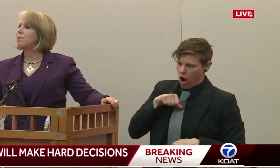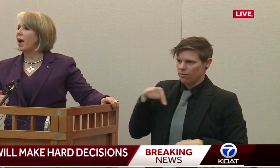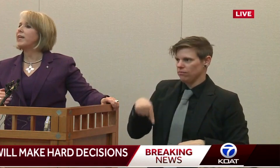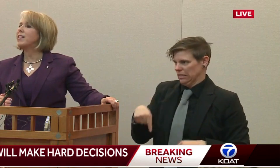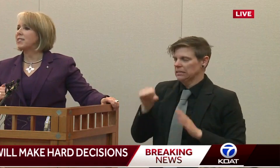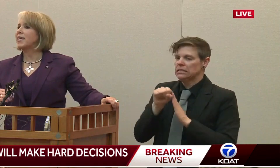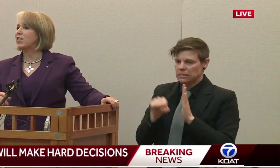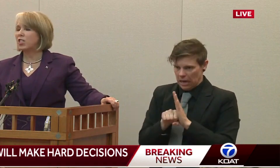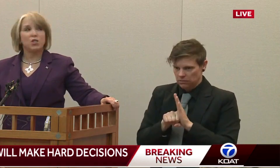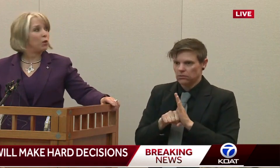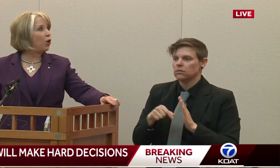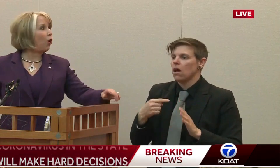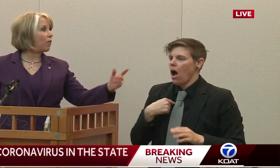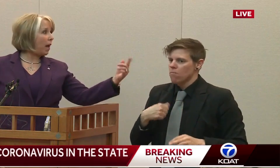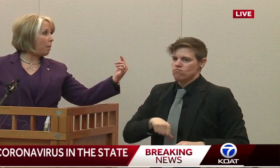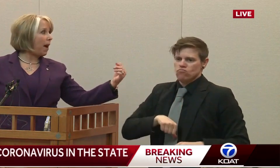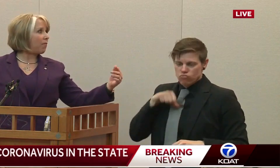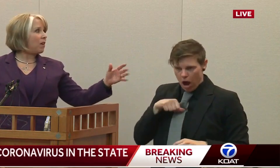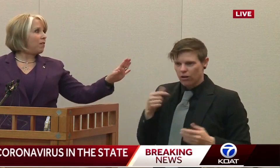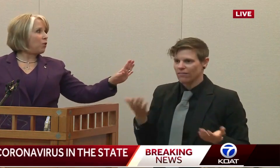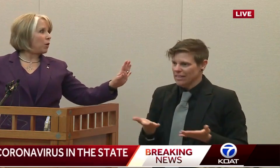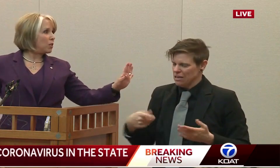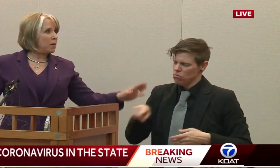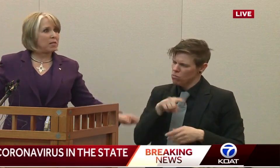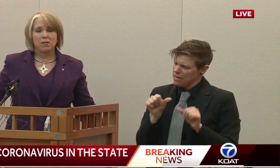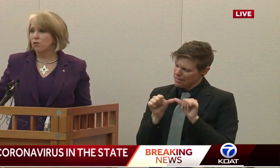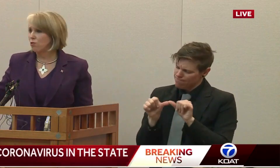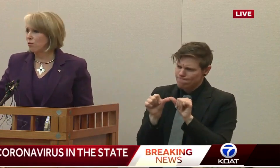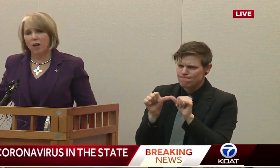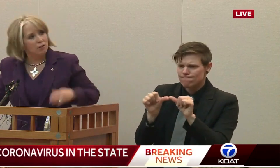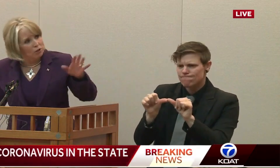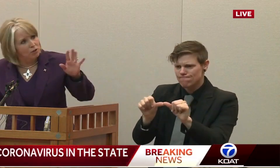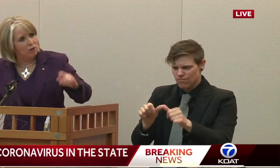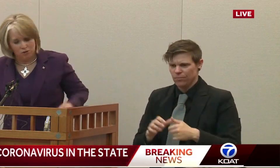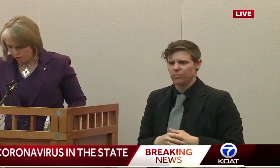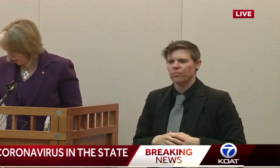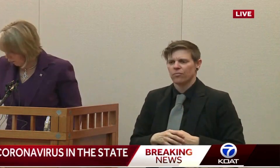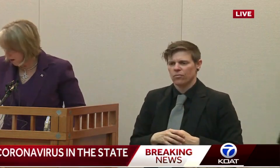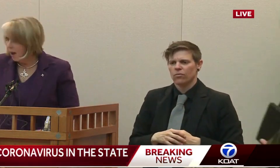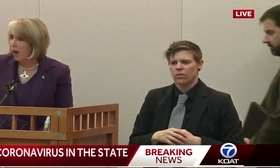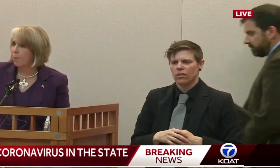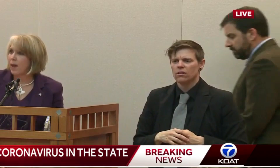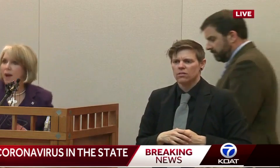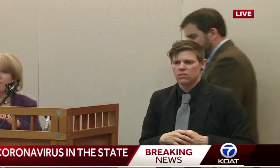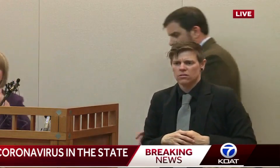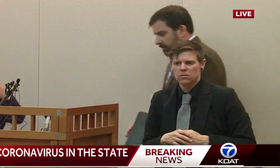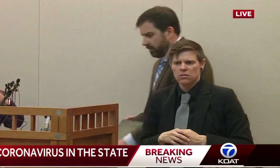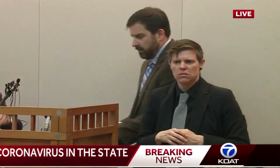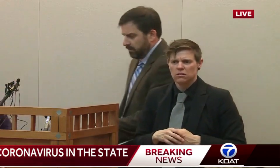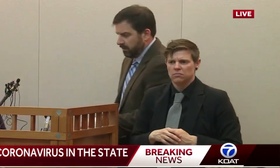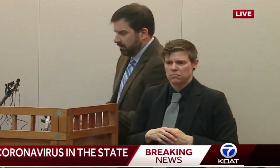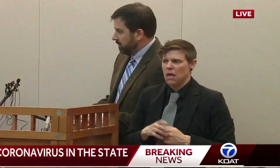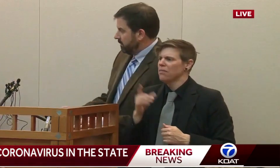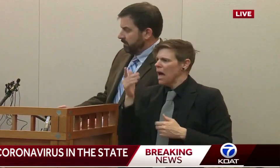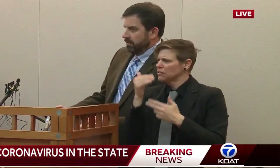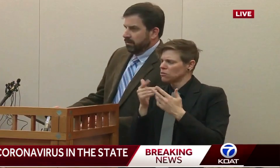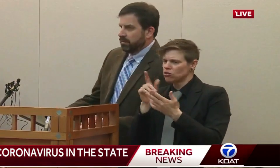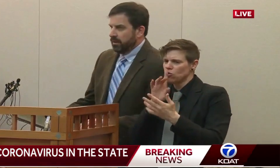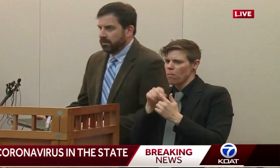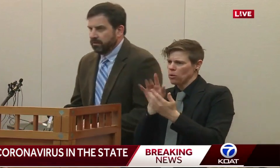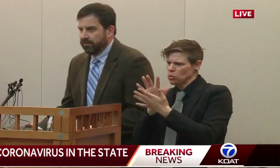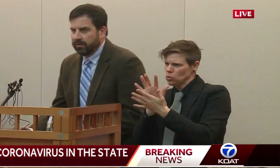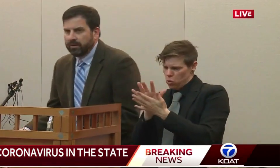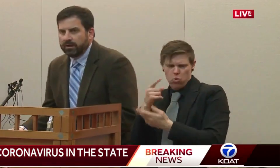much easier. I need us to continue along that path. If you want to speak to the school doctor or Dr. Scrace, I'd be happy to have you fill in the gaps.